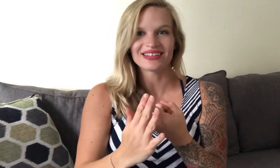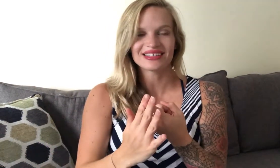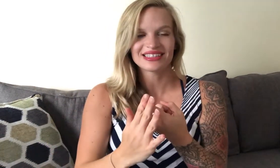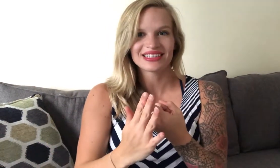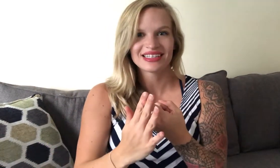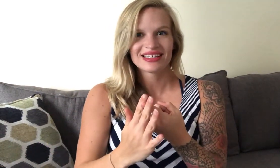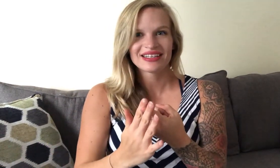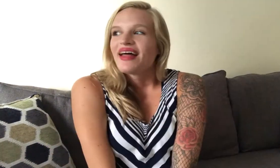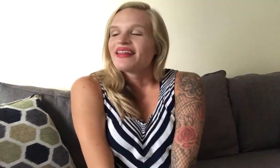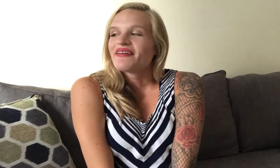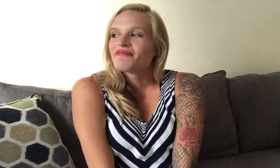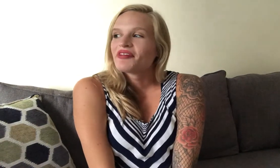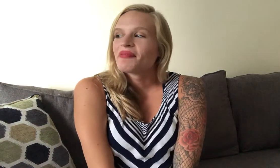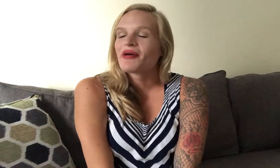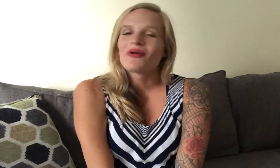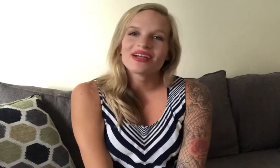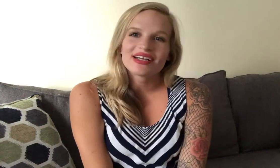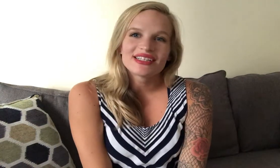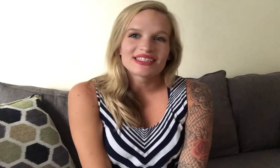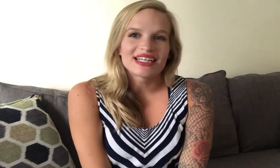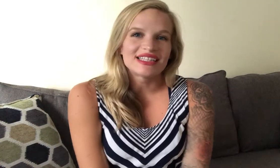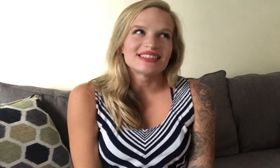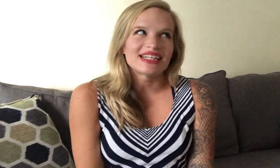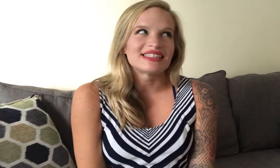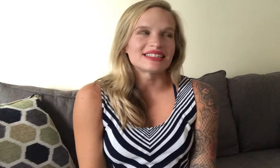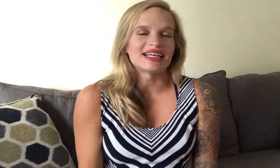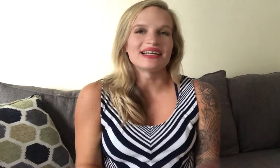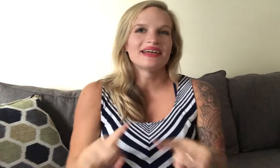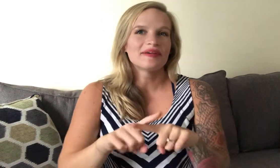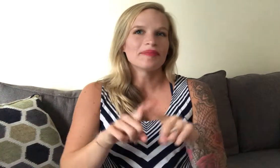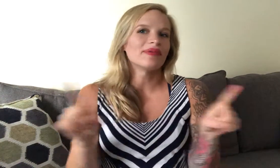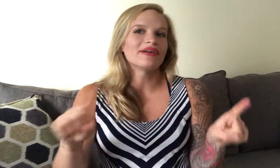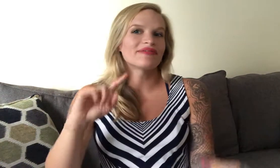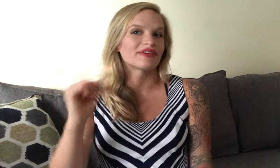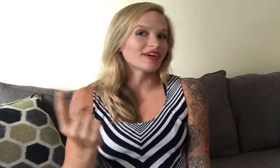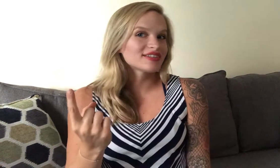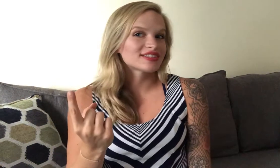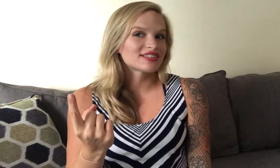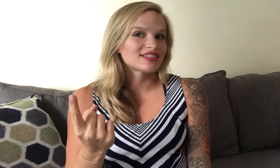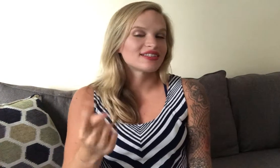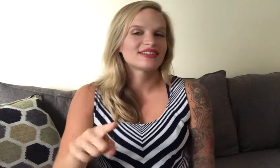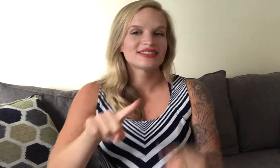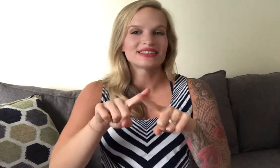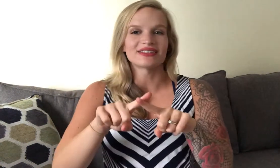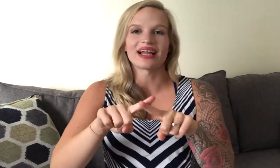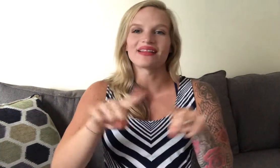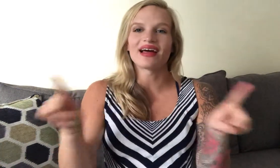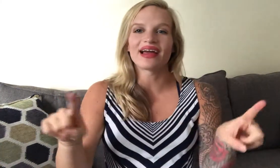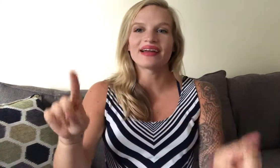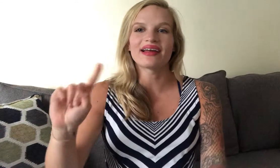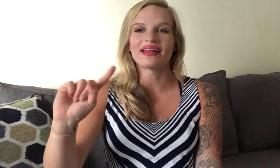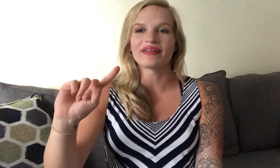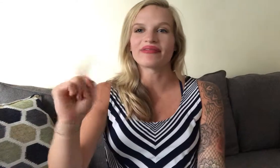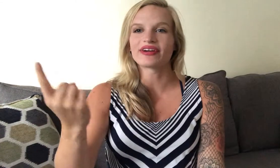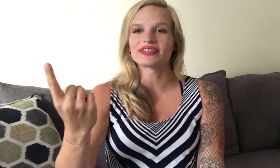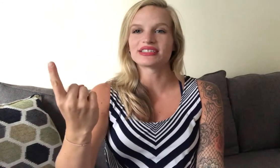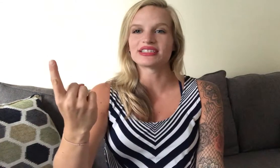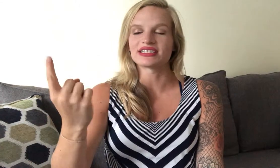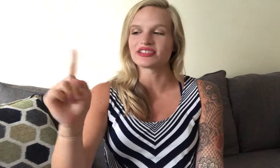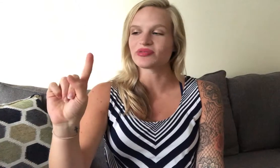and then for my one condition is I just said but first so that line and then first is just a